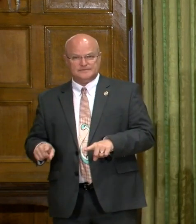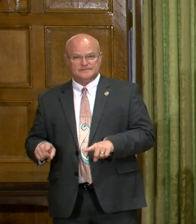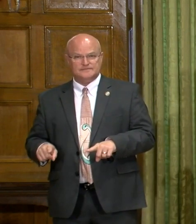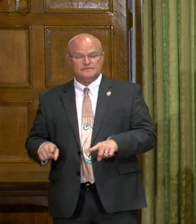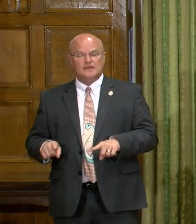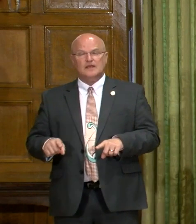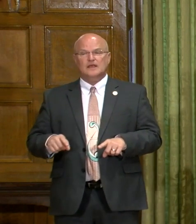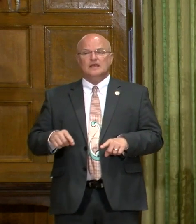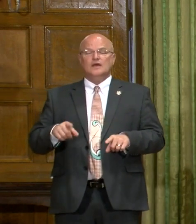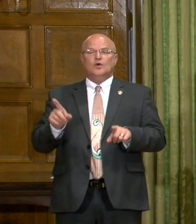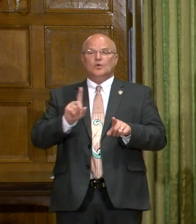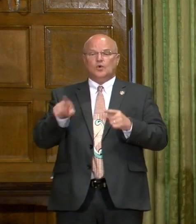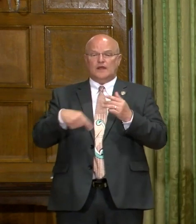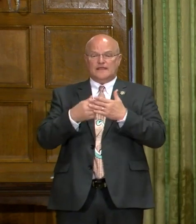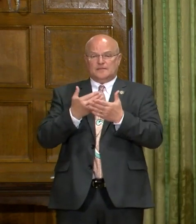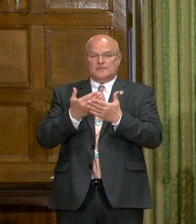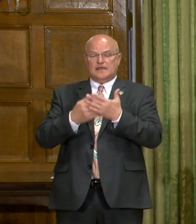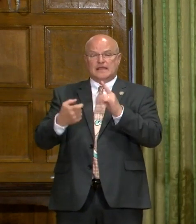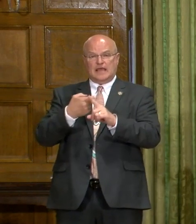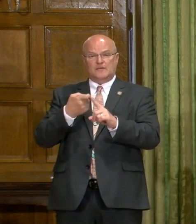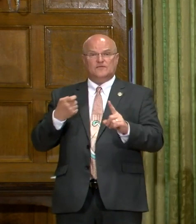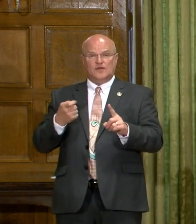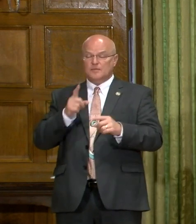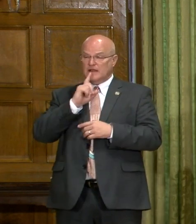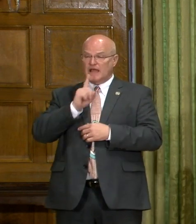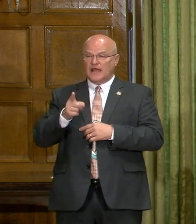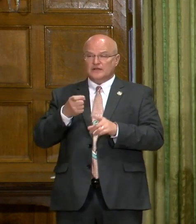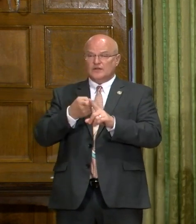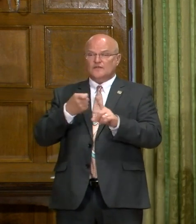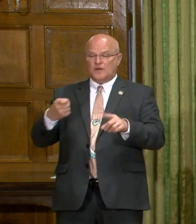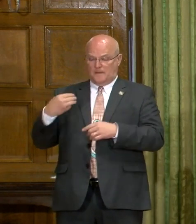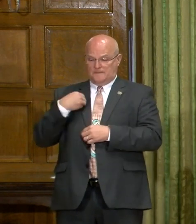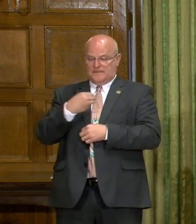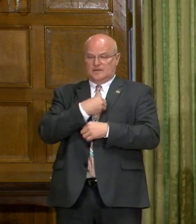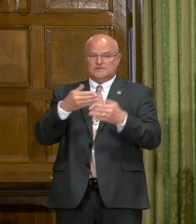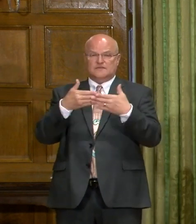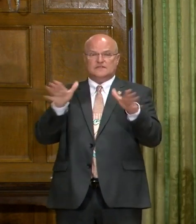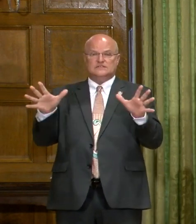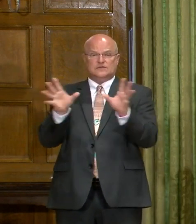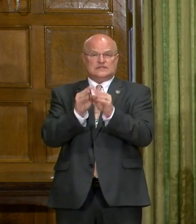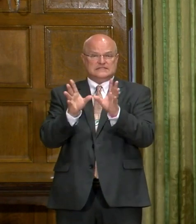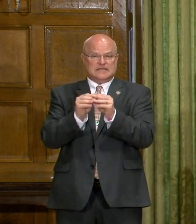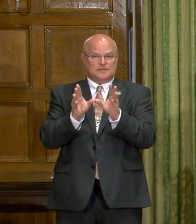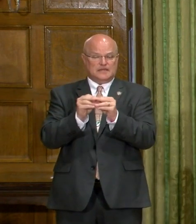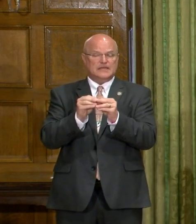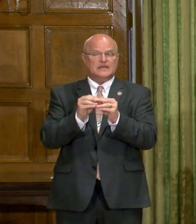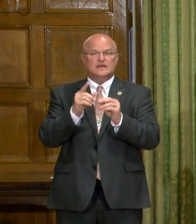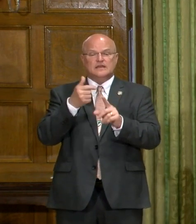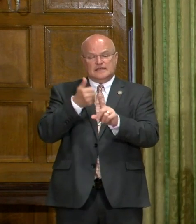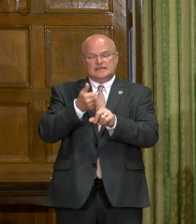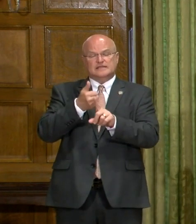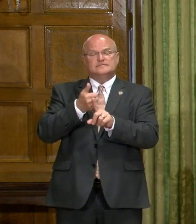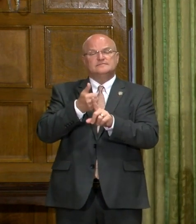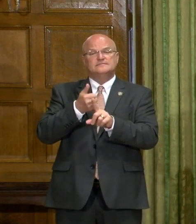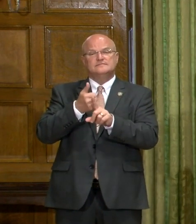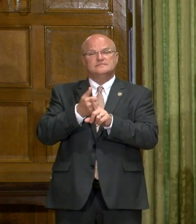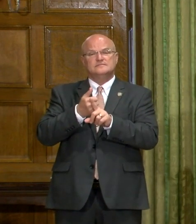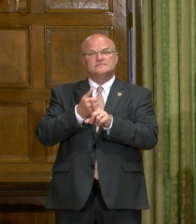as to where this amount of money came from. It actually came from members of the General Assembly who